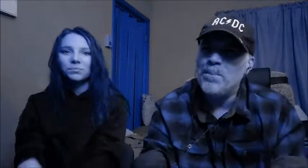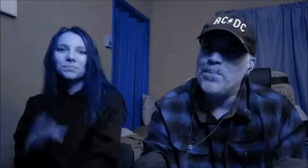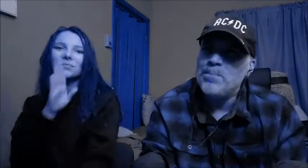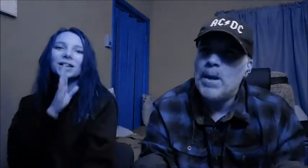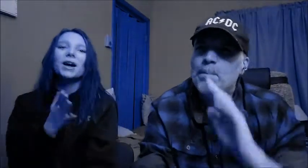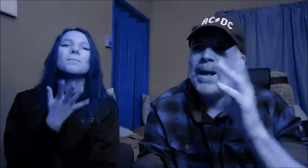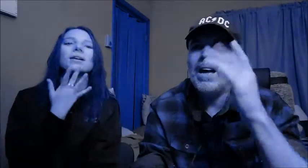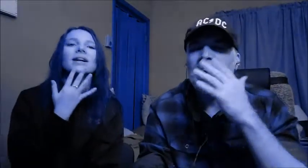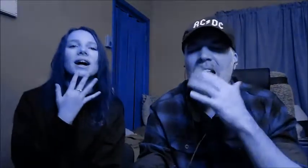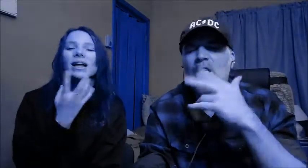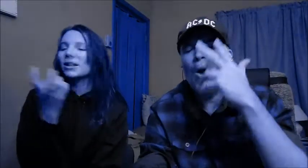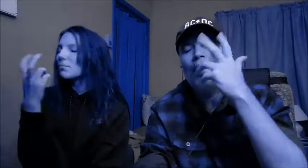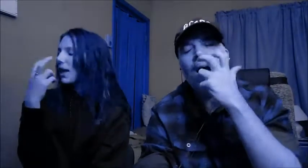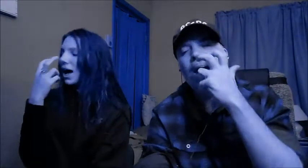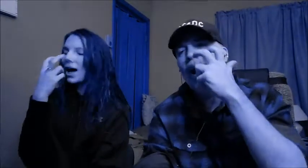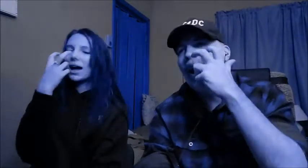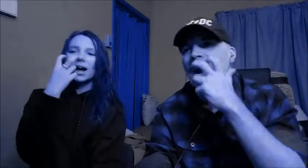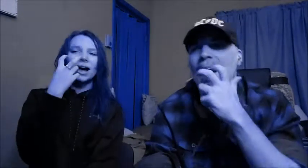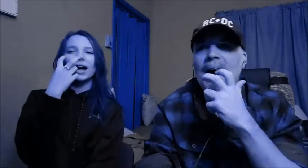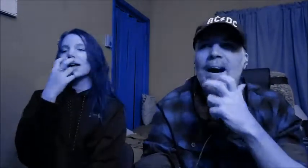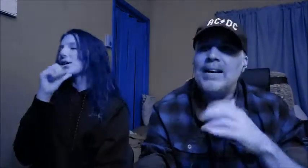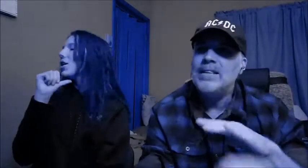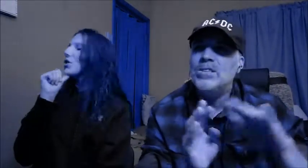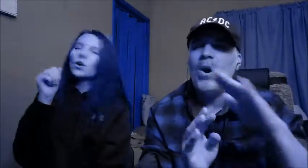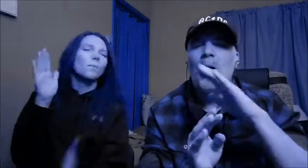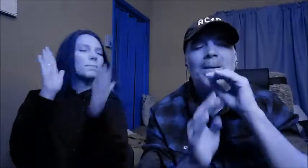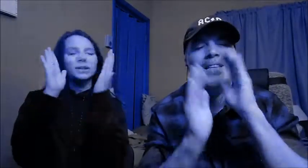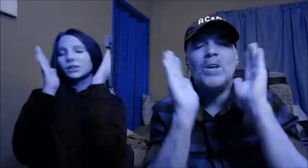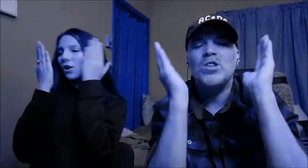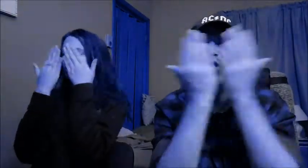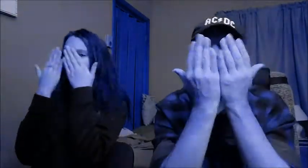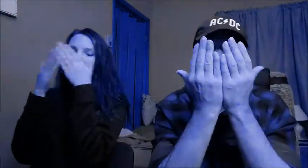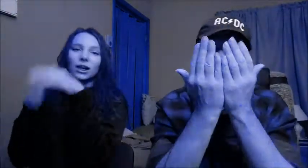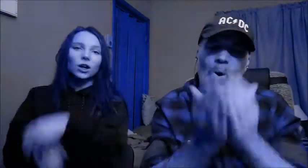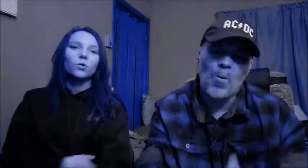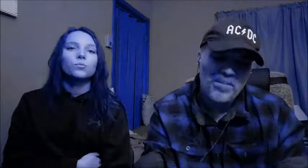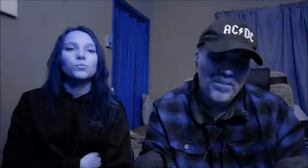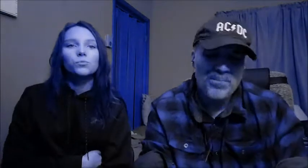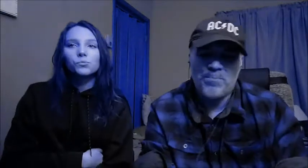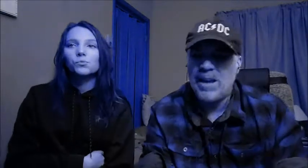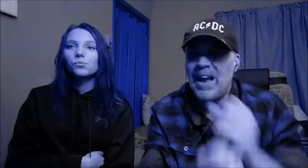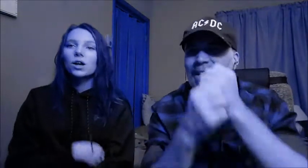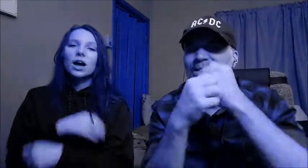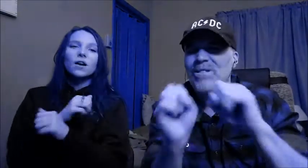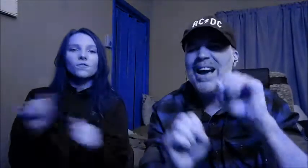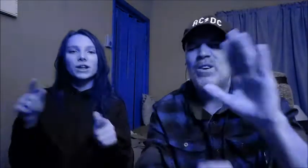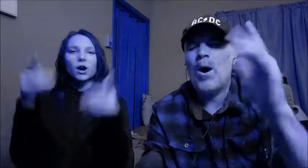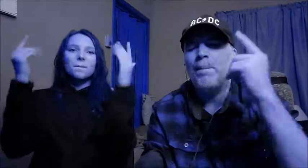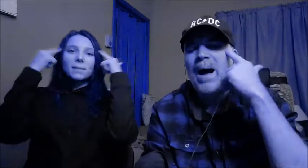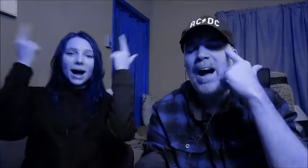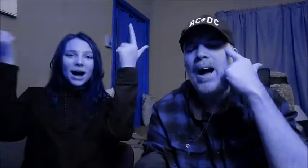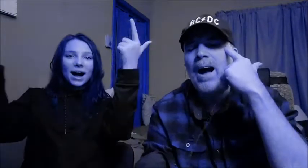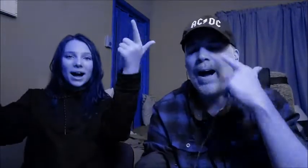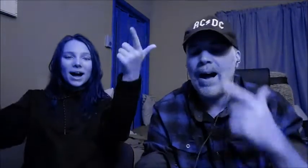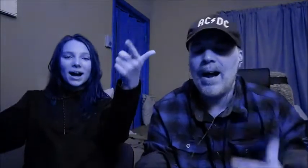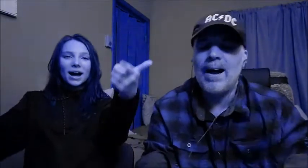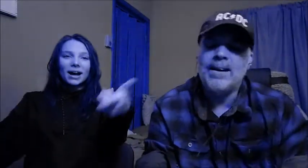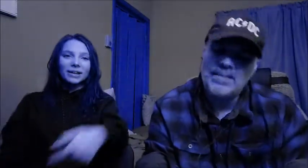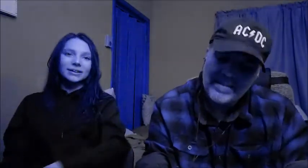Be colorblind, don't be so shallow Free your mind